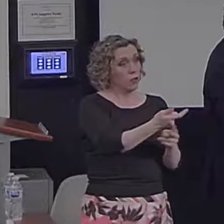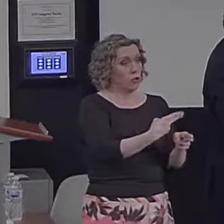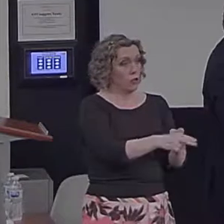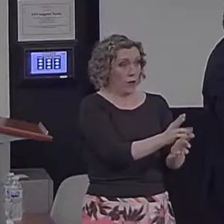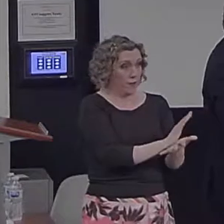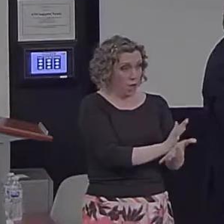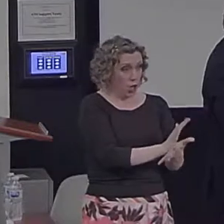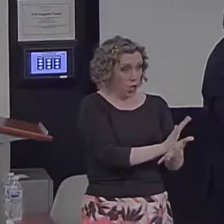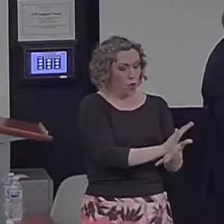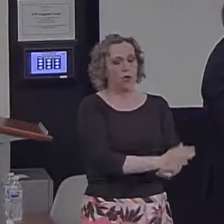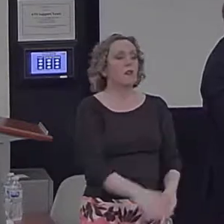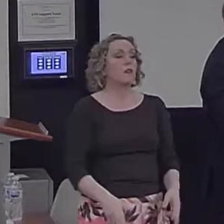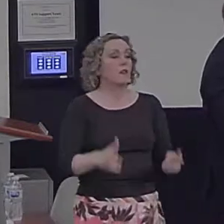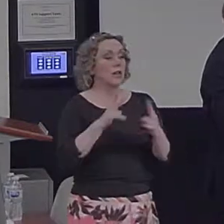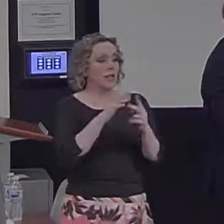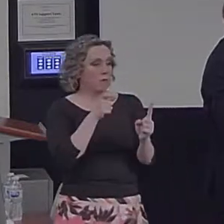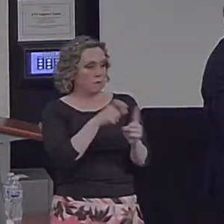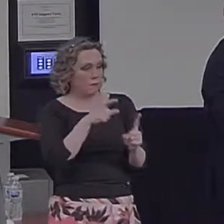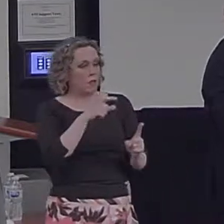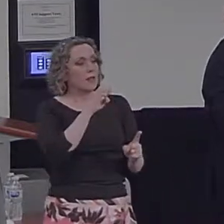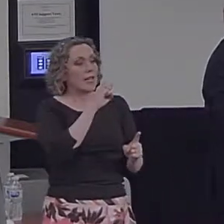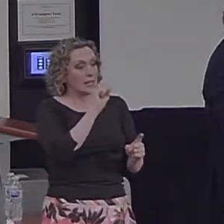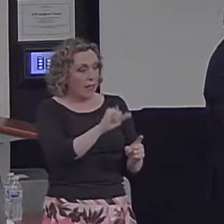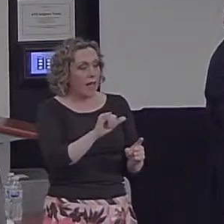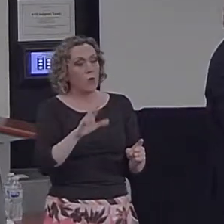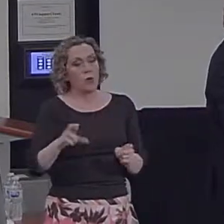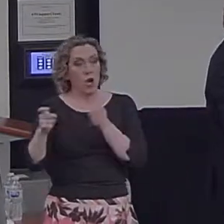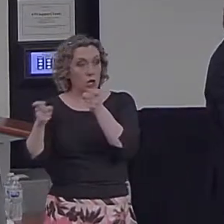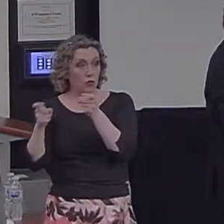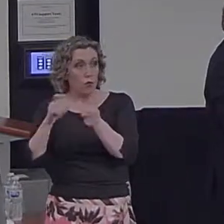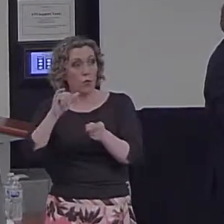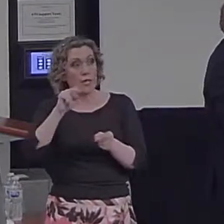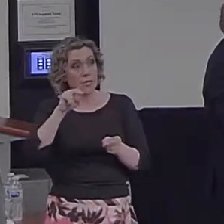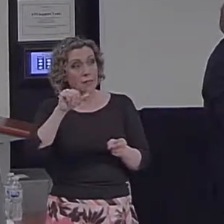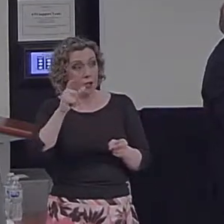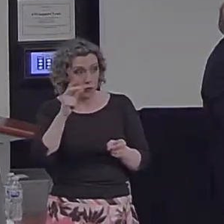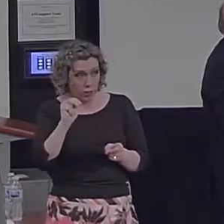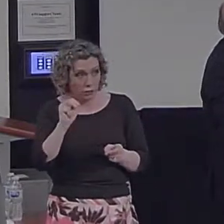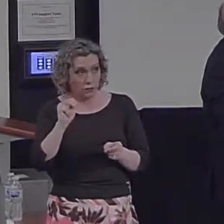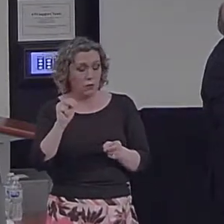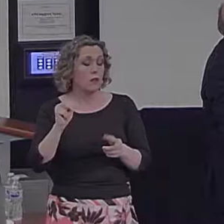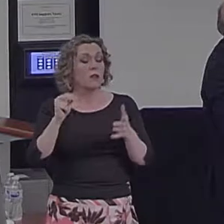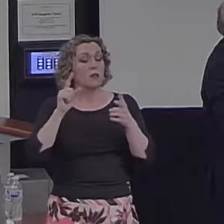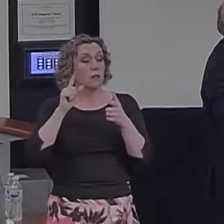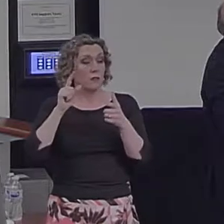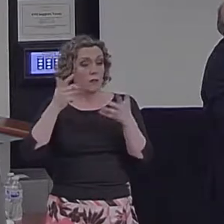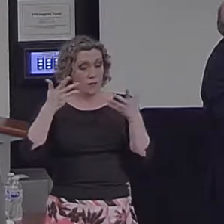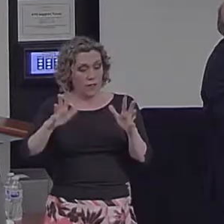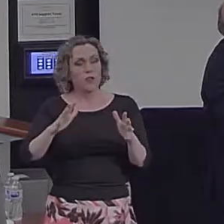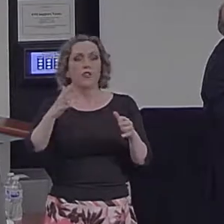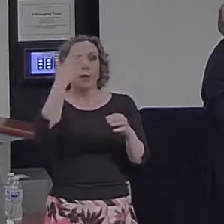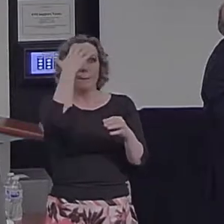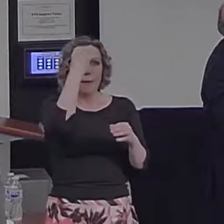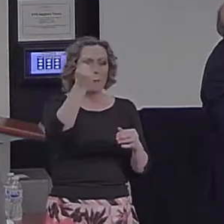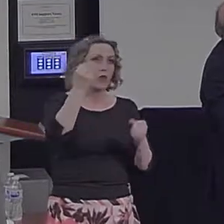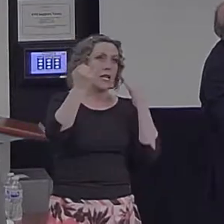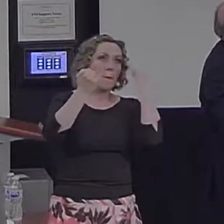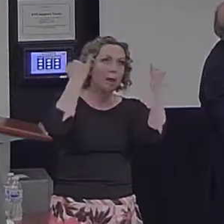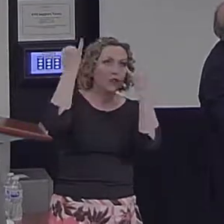the specificity induction or the control induction that I talked about. And then you go on to do memory imagination and picture